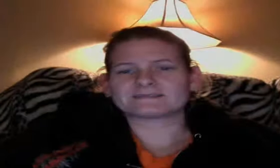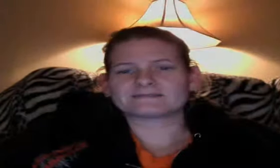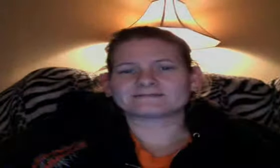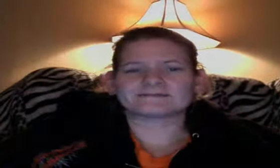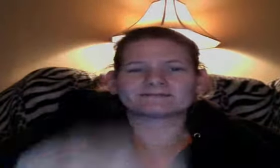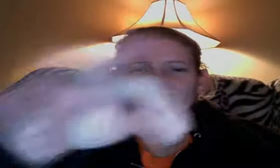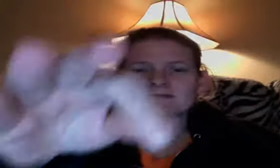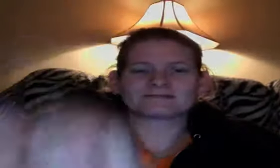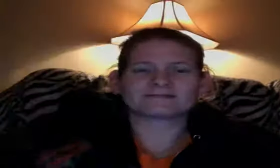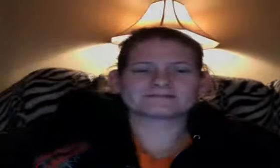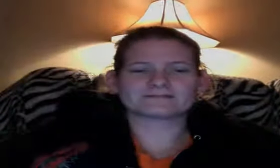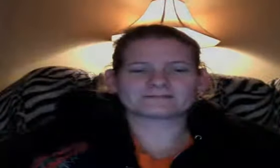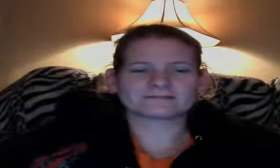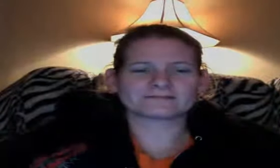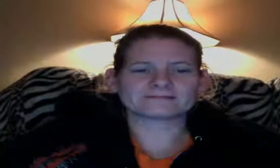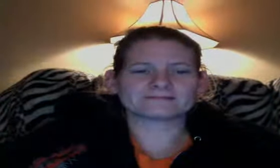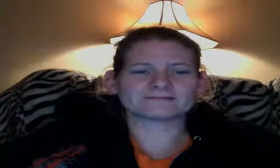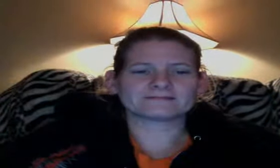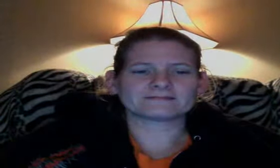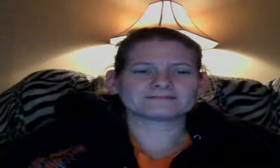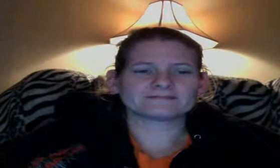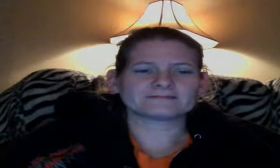Yellow. Blue. Blue.